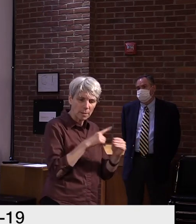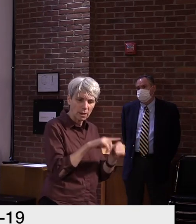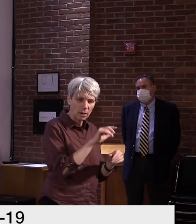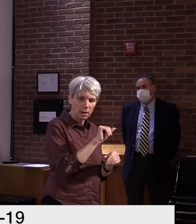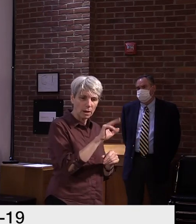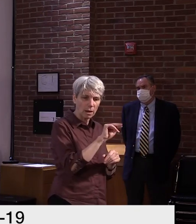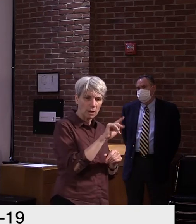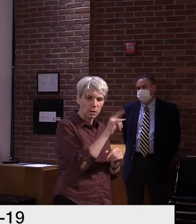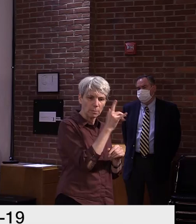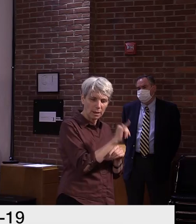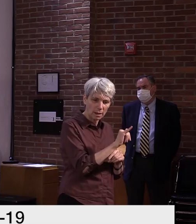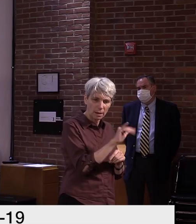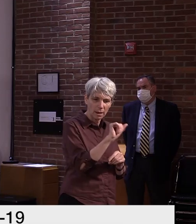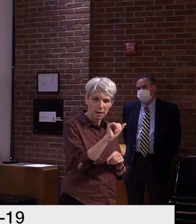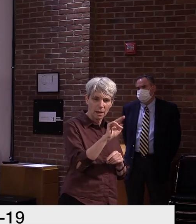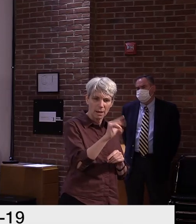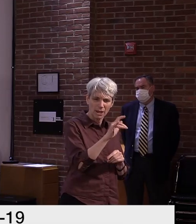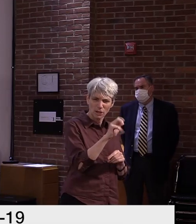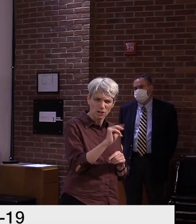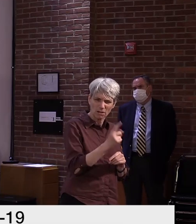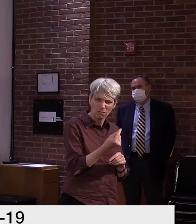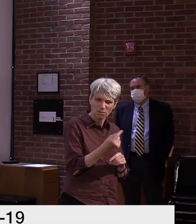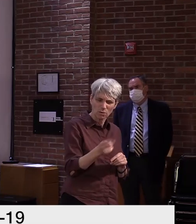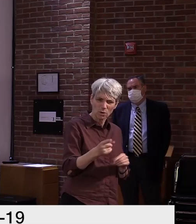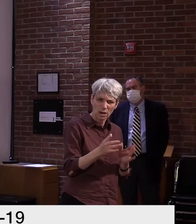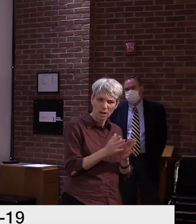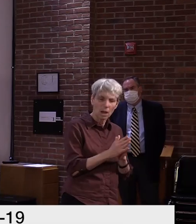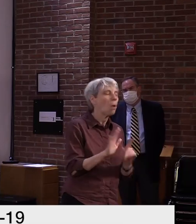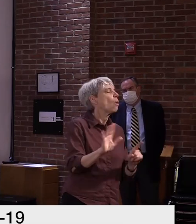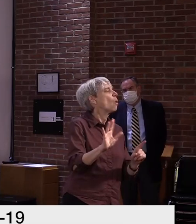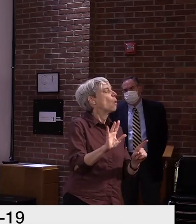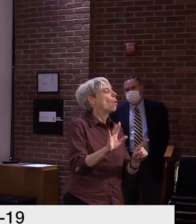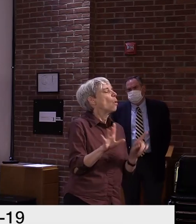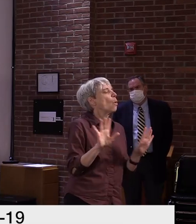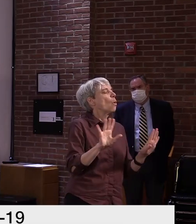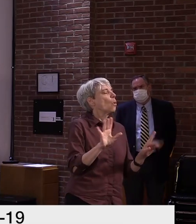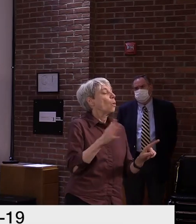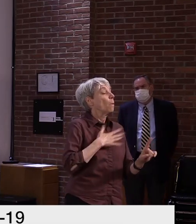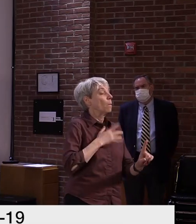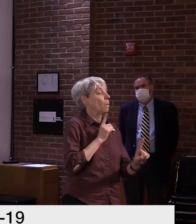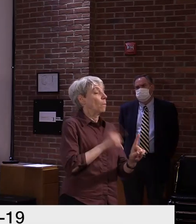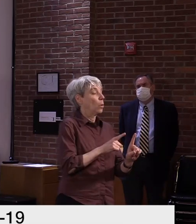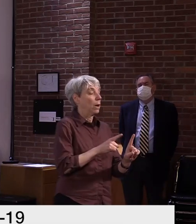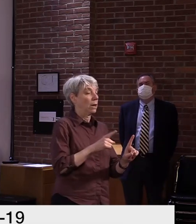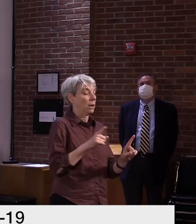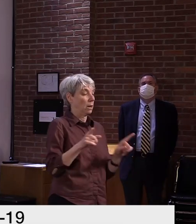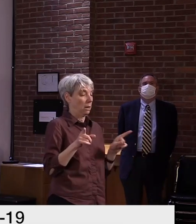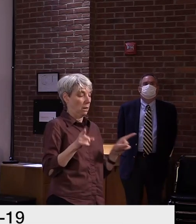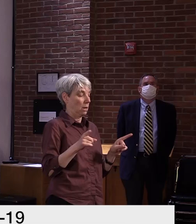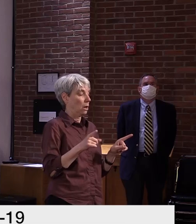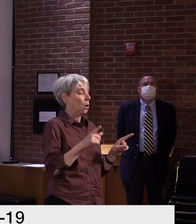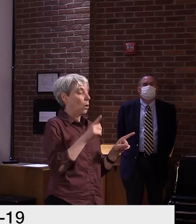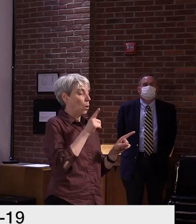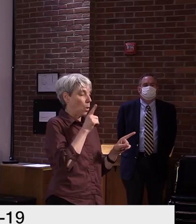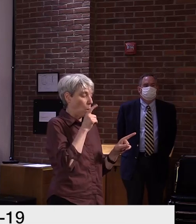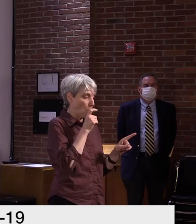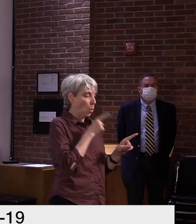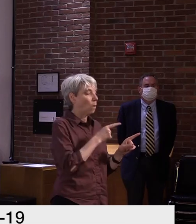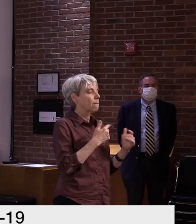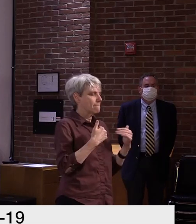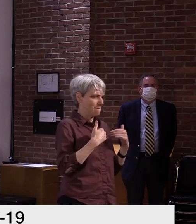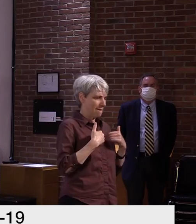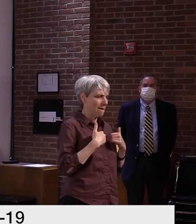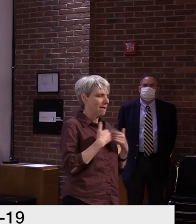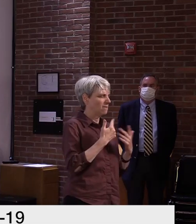antigen? Um, no, just, just if there's any priority to people getting tested, like getting their results if they have